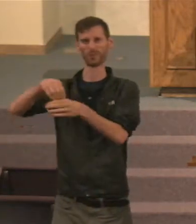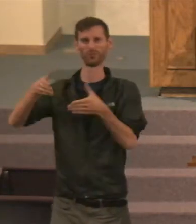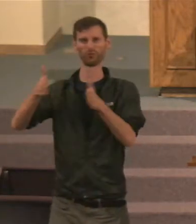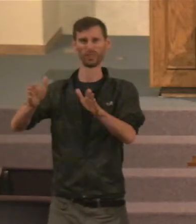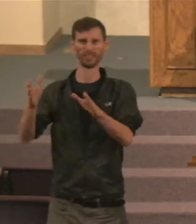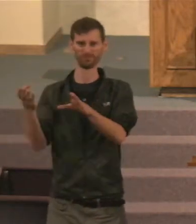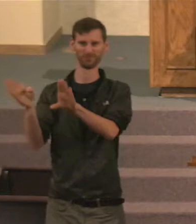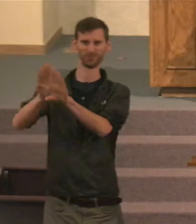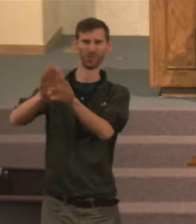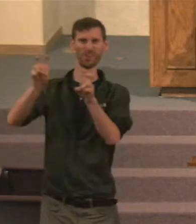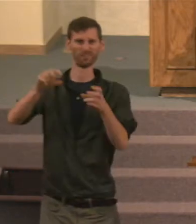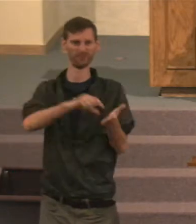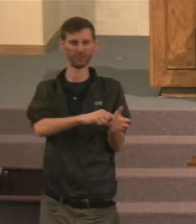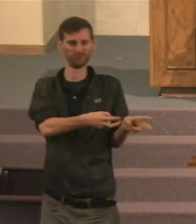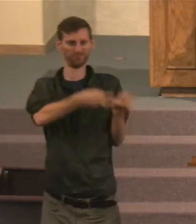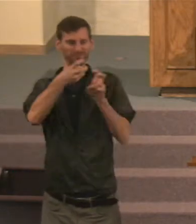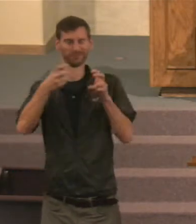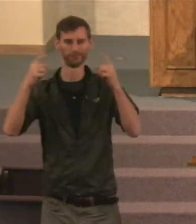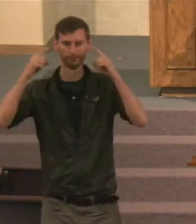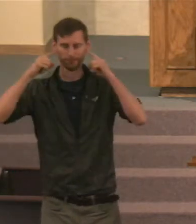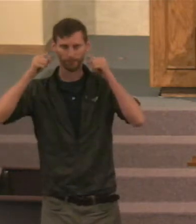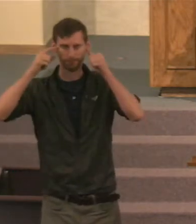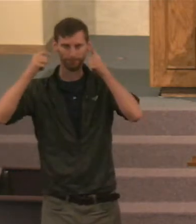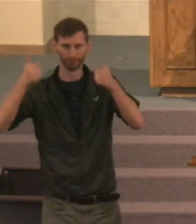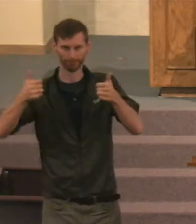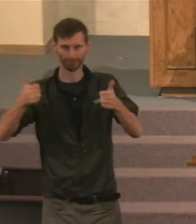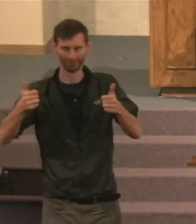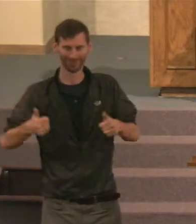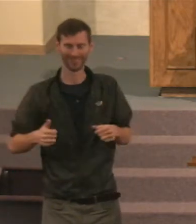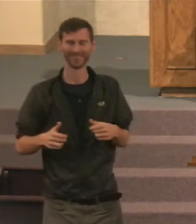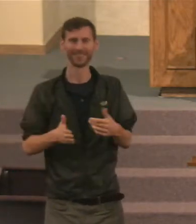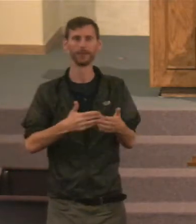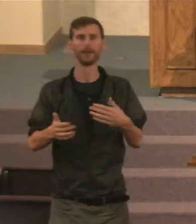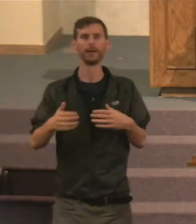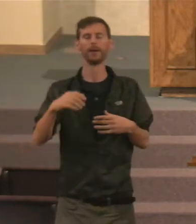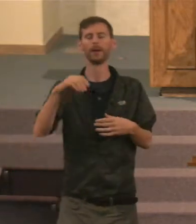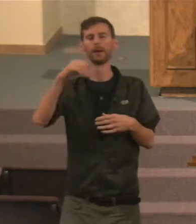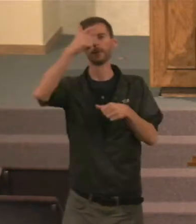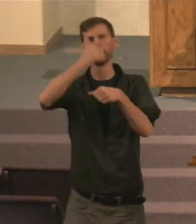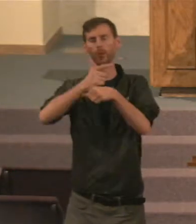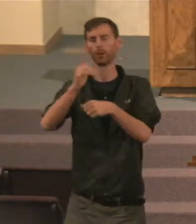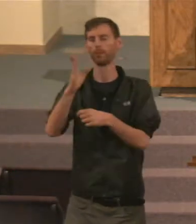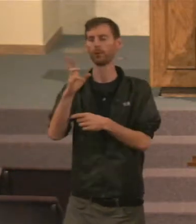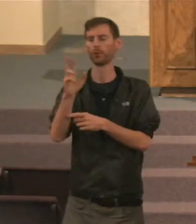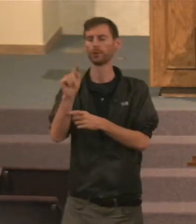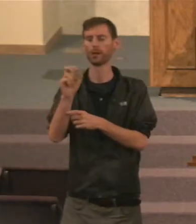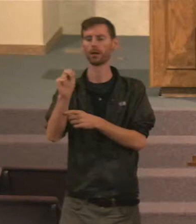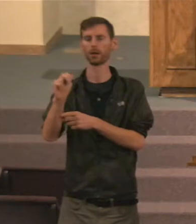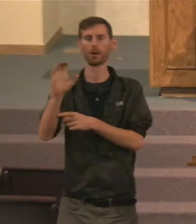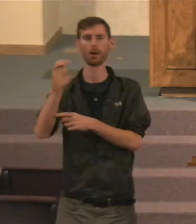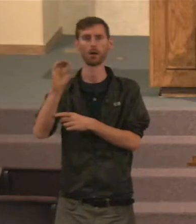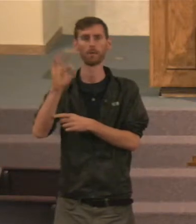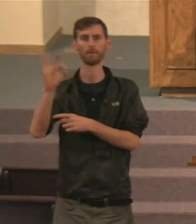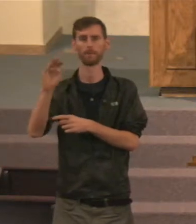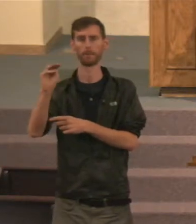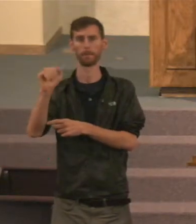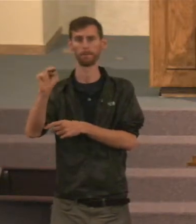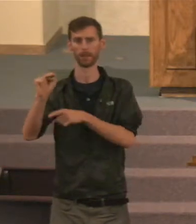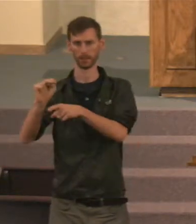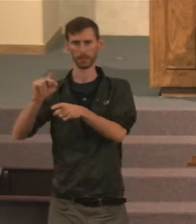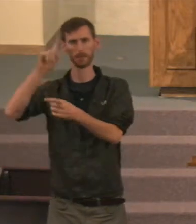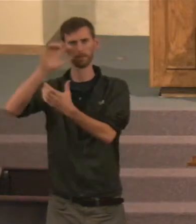Well, you know, Brother Burton Kaufman, he believes that the eternal home, that this is talking about,